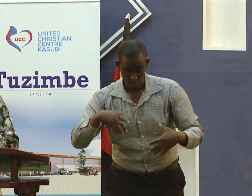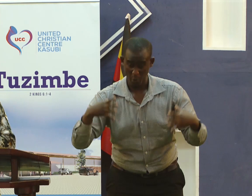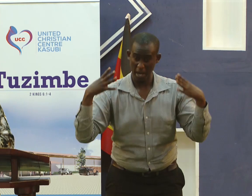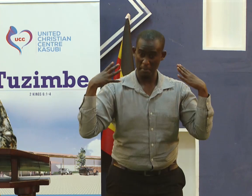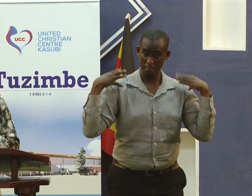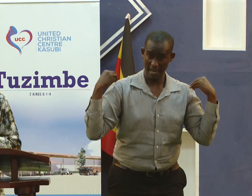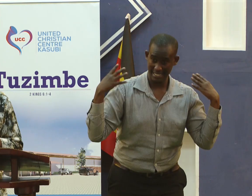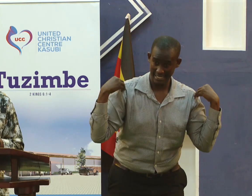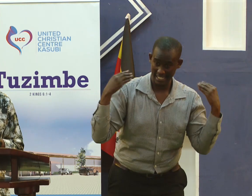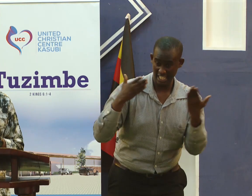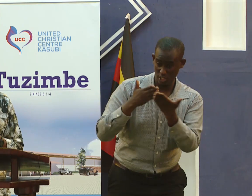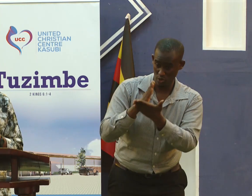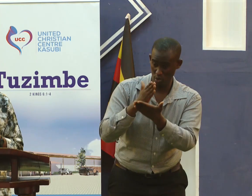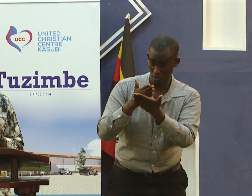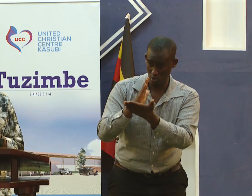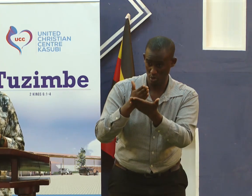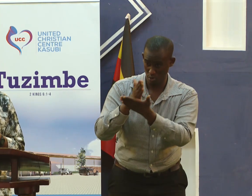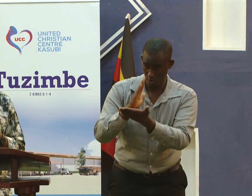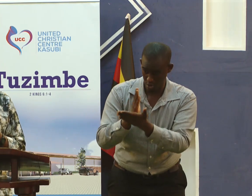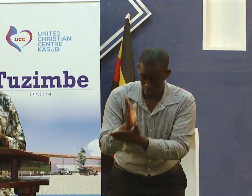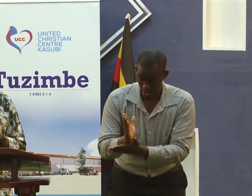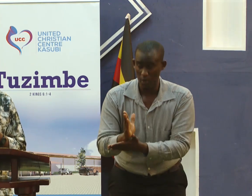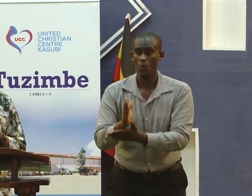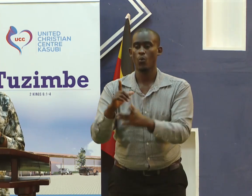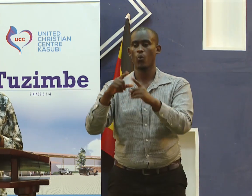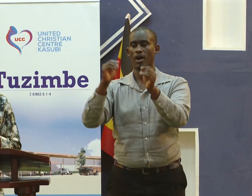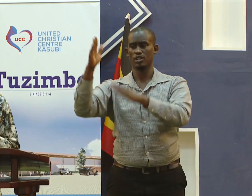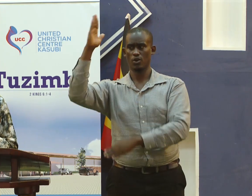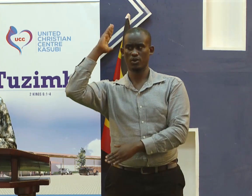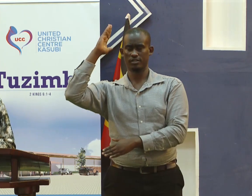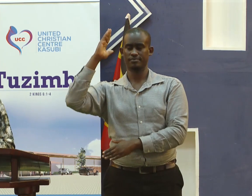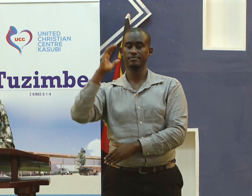by putting into action the truth in the word